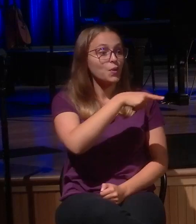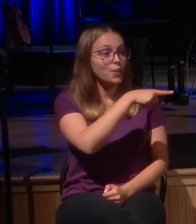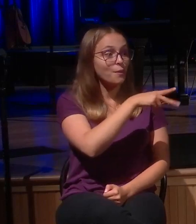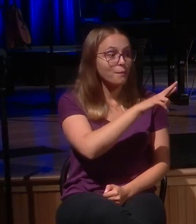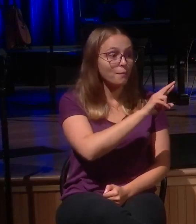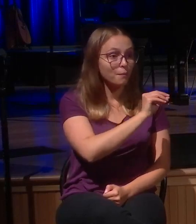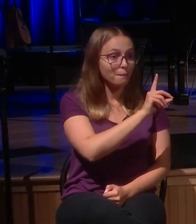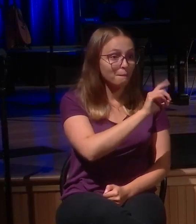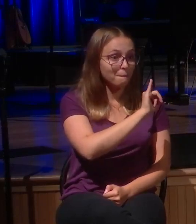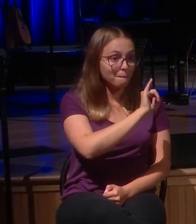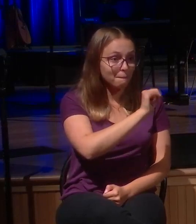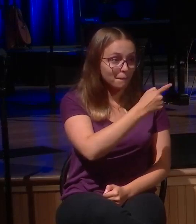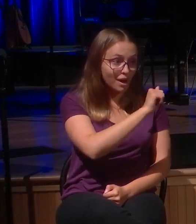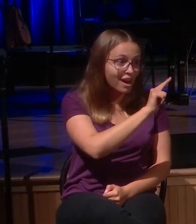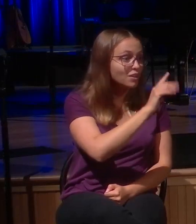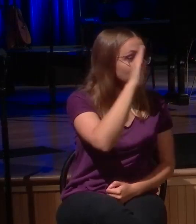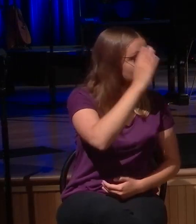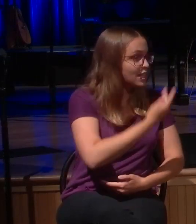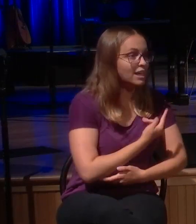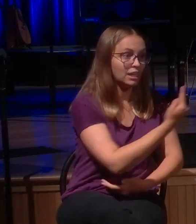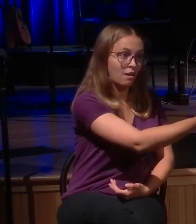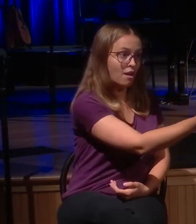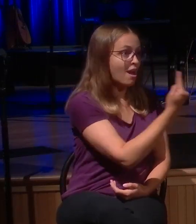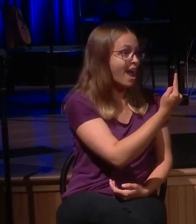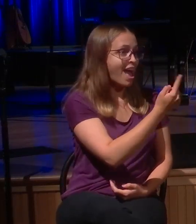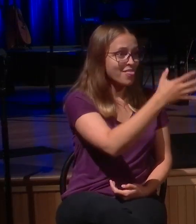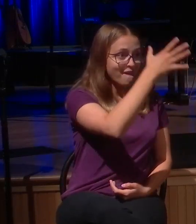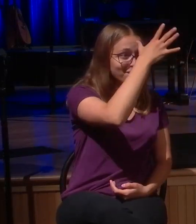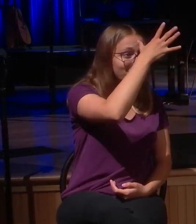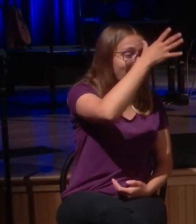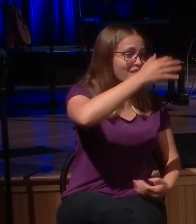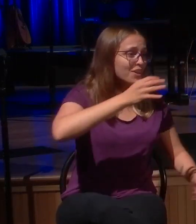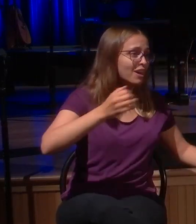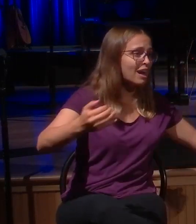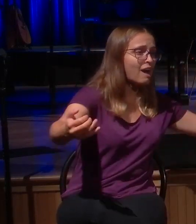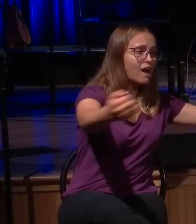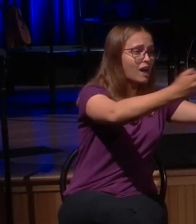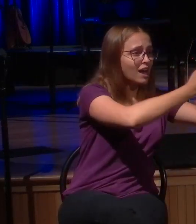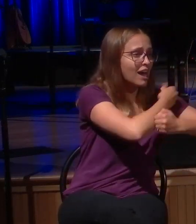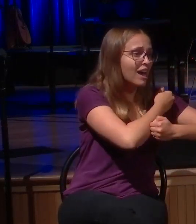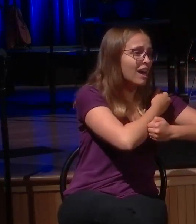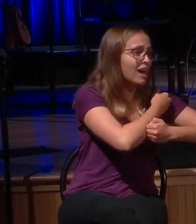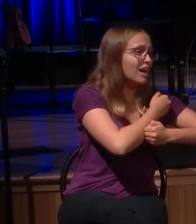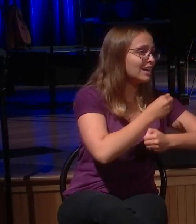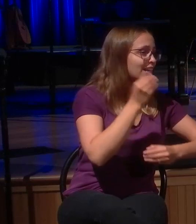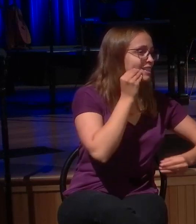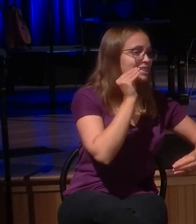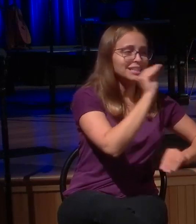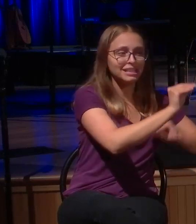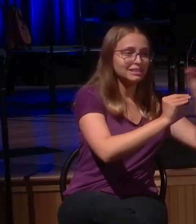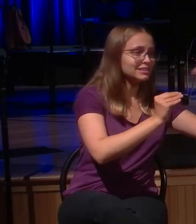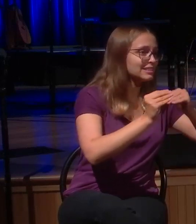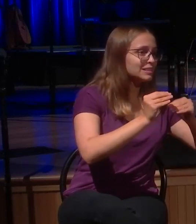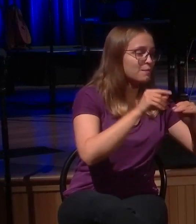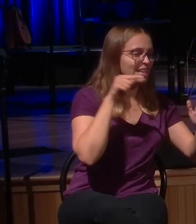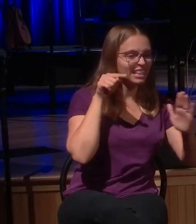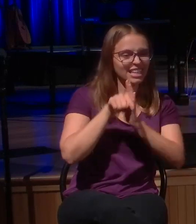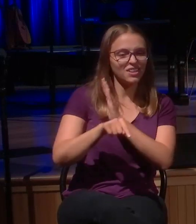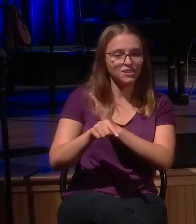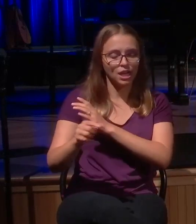runs. The father embraces. The father kisses him and kills a fattened calf and throws a robe on him and puts a ring on his finger. His